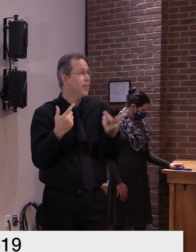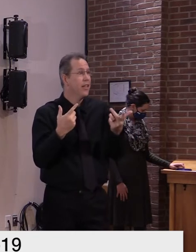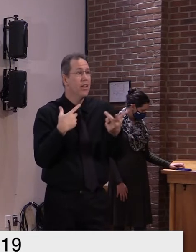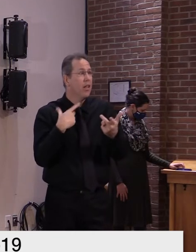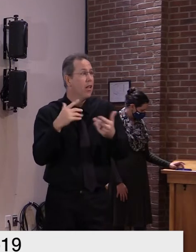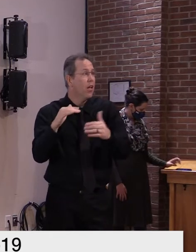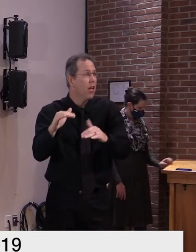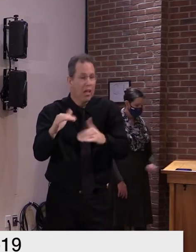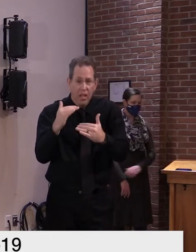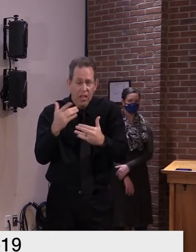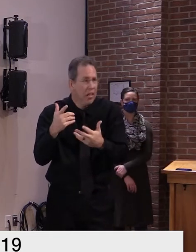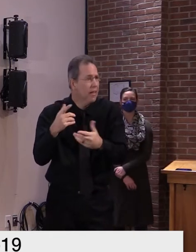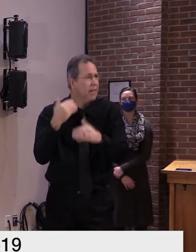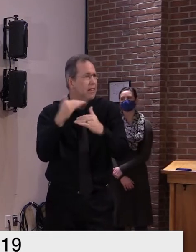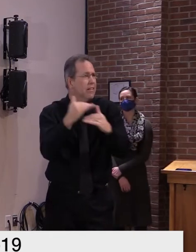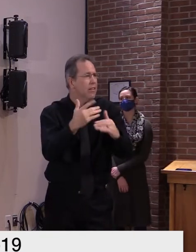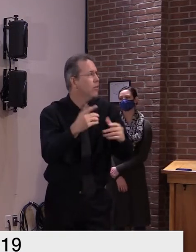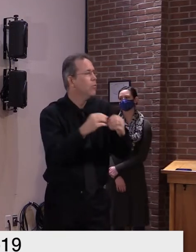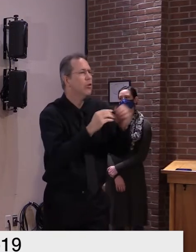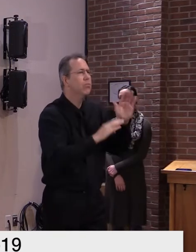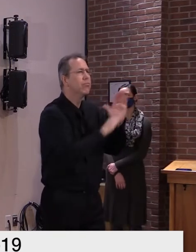some determinations over the next week or so